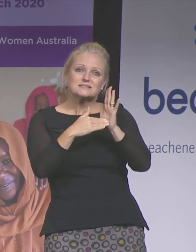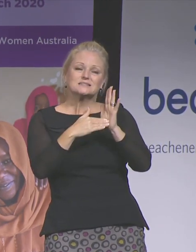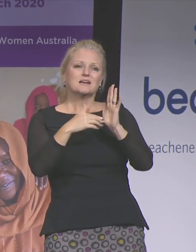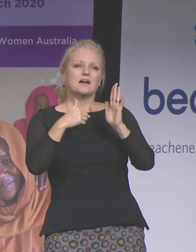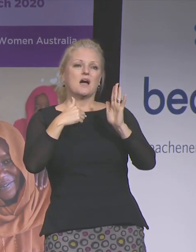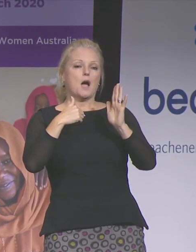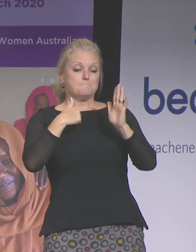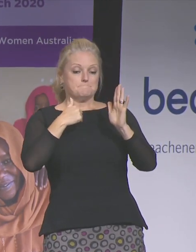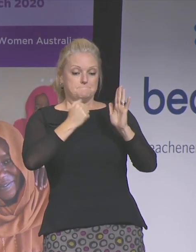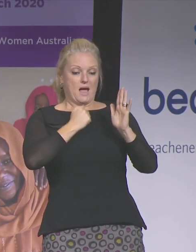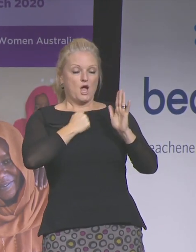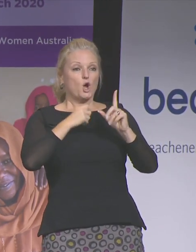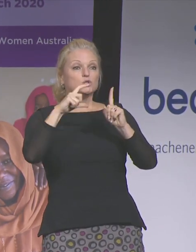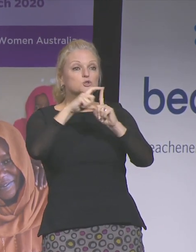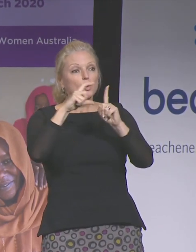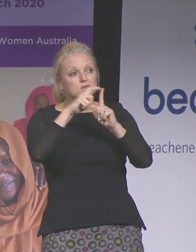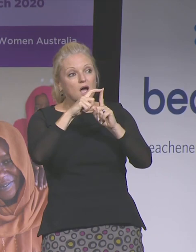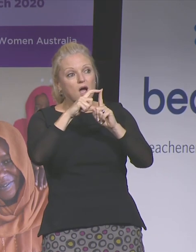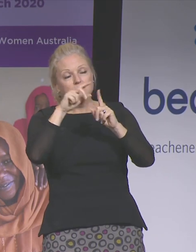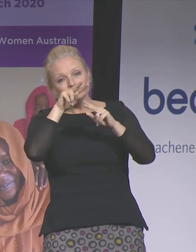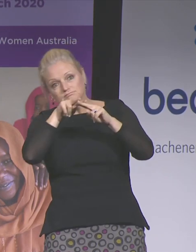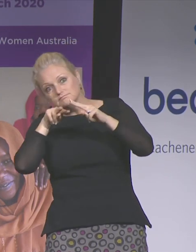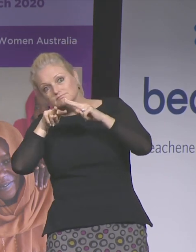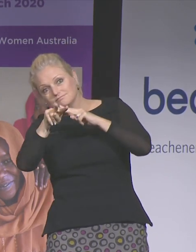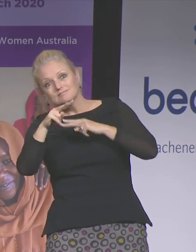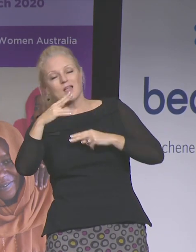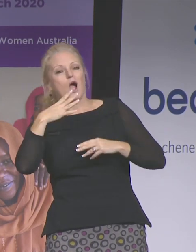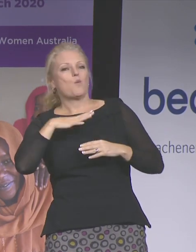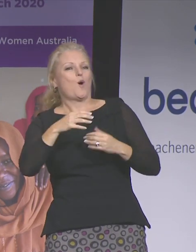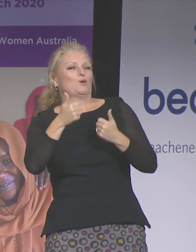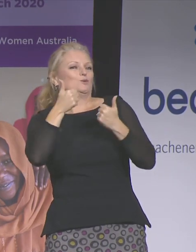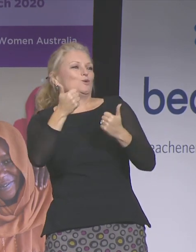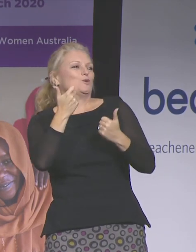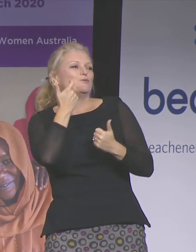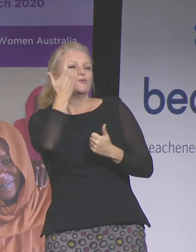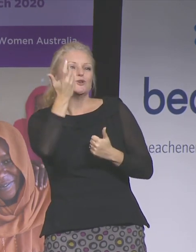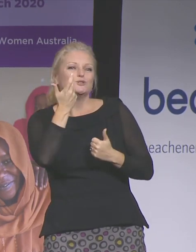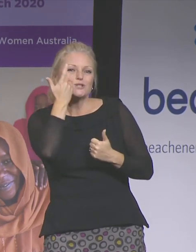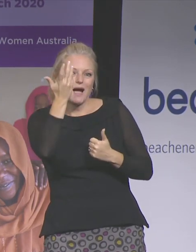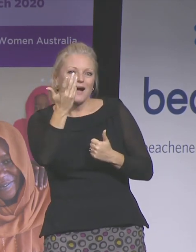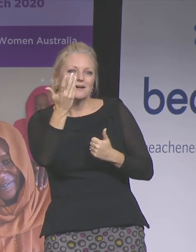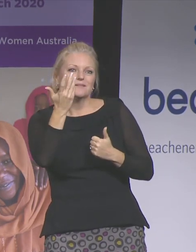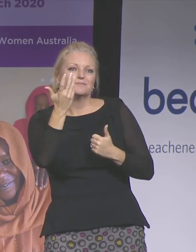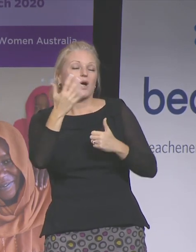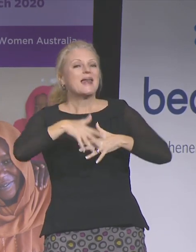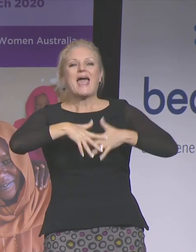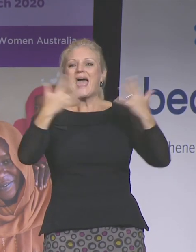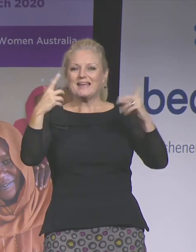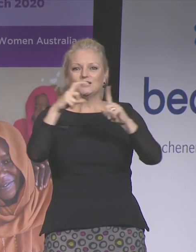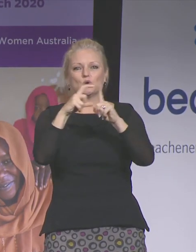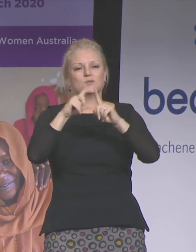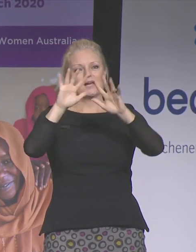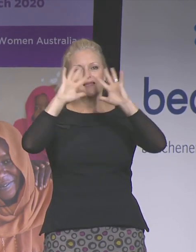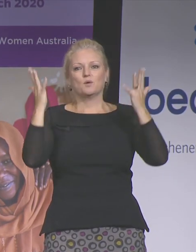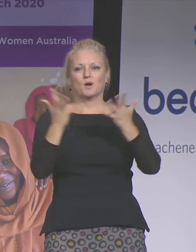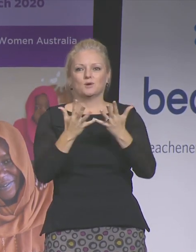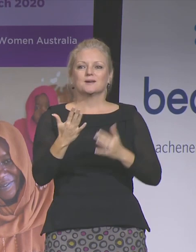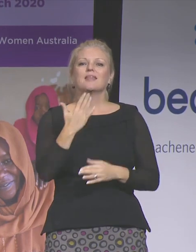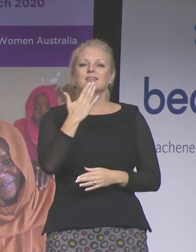want for my own daughter? What future do I want for the daughters of our world? Thank you very much.